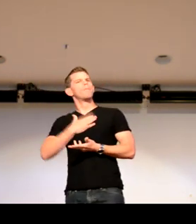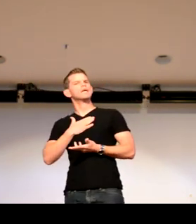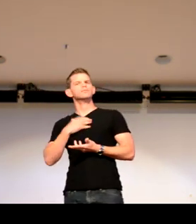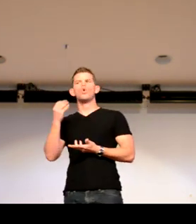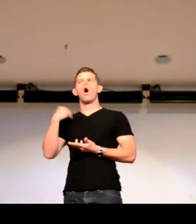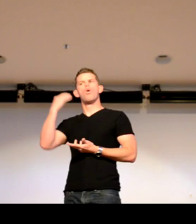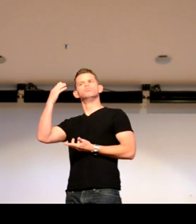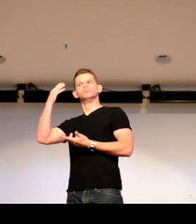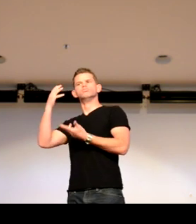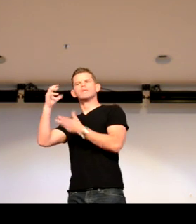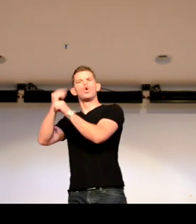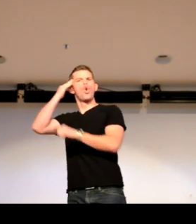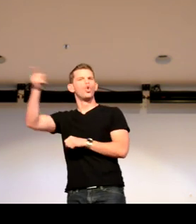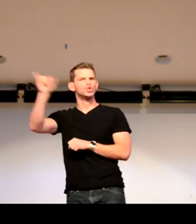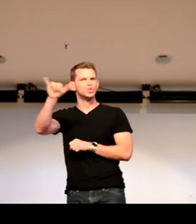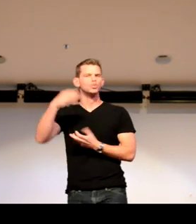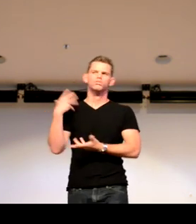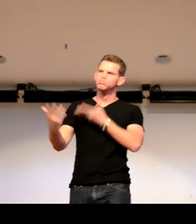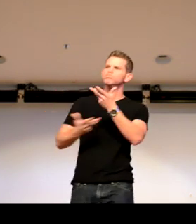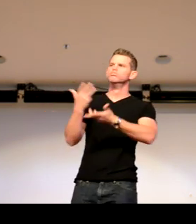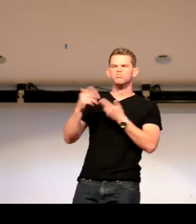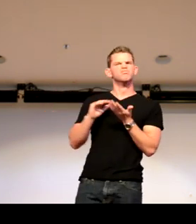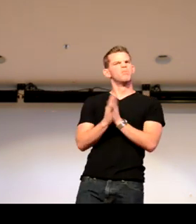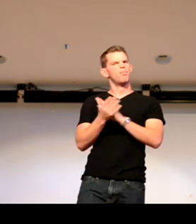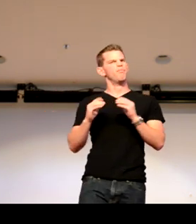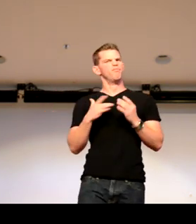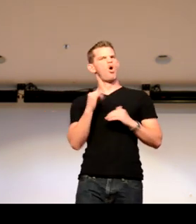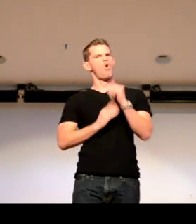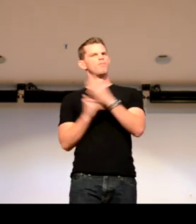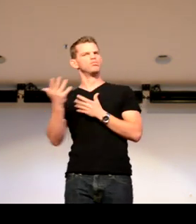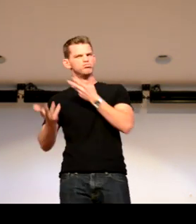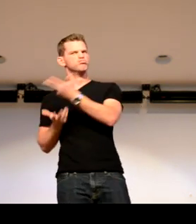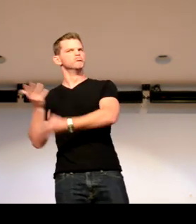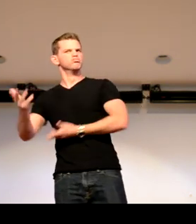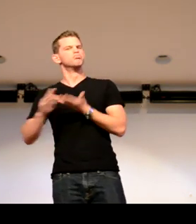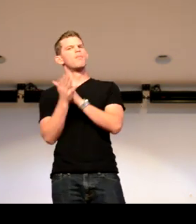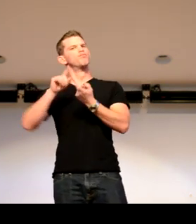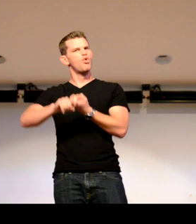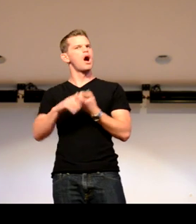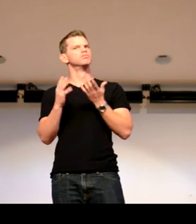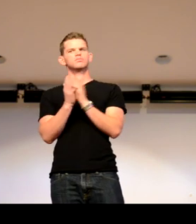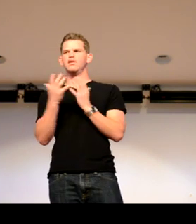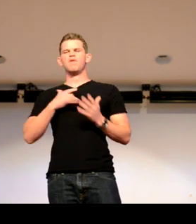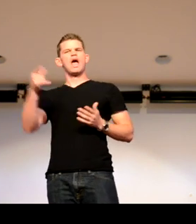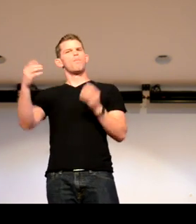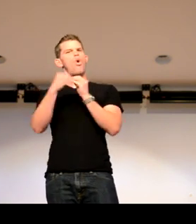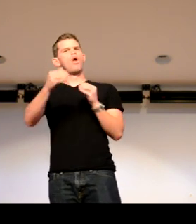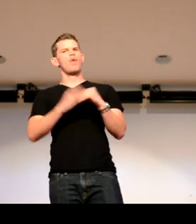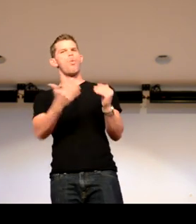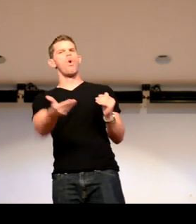signed her name Kay on the chin because she's sweet. And I got to know her, too. I became very comfortable with her. We became friends. It was like